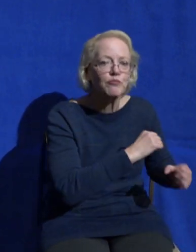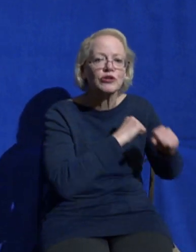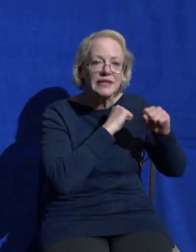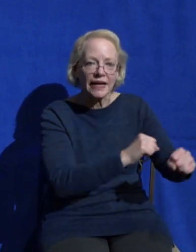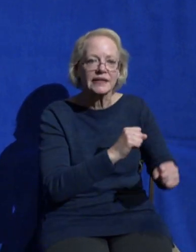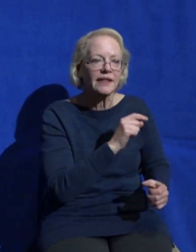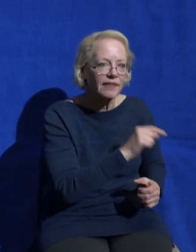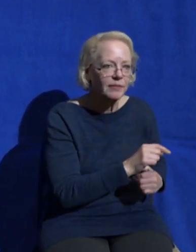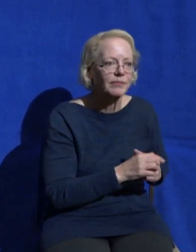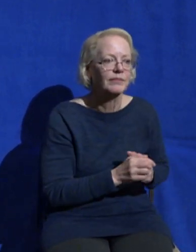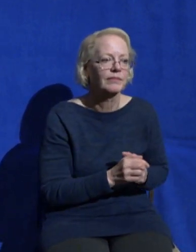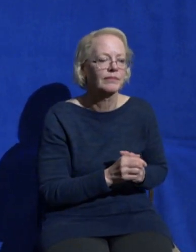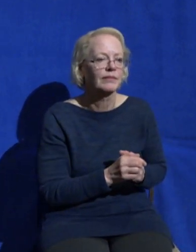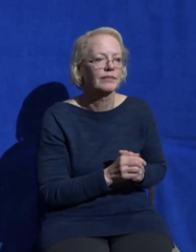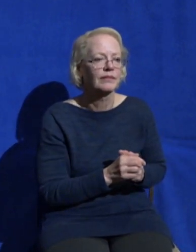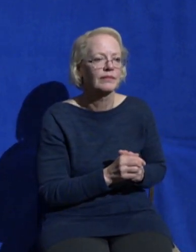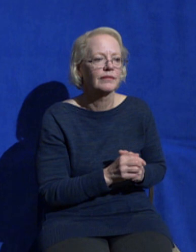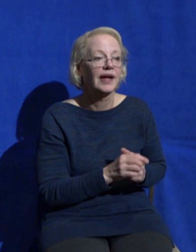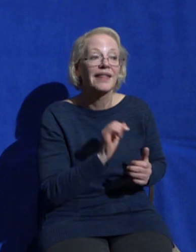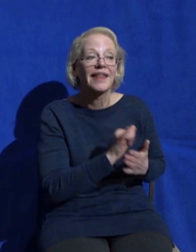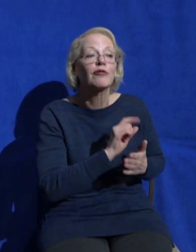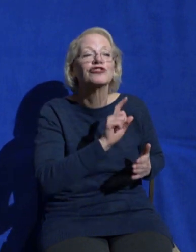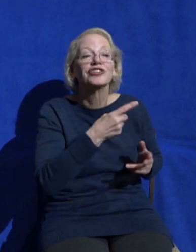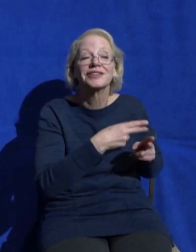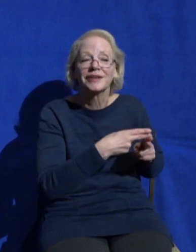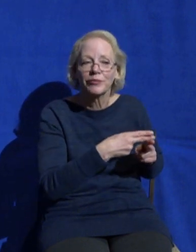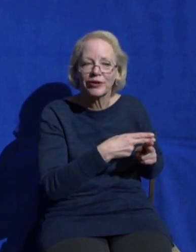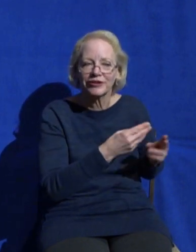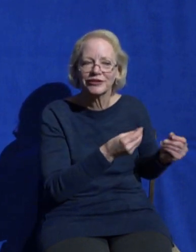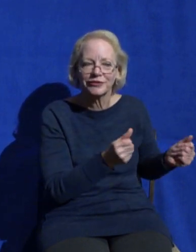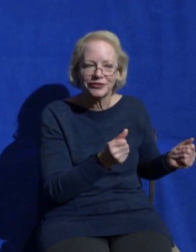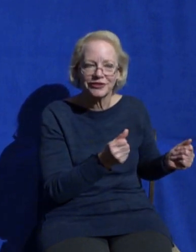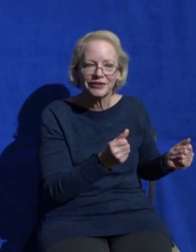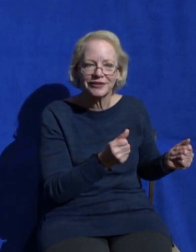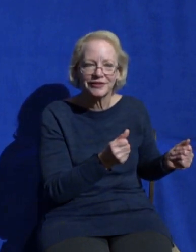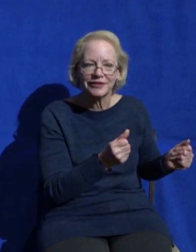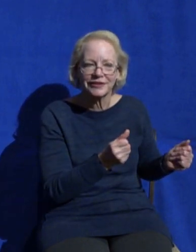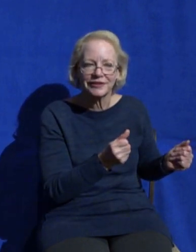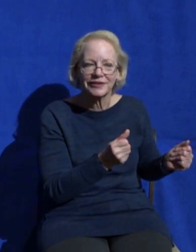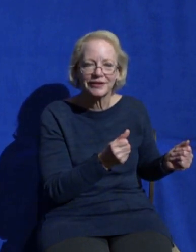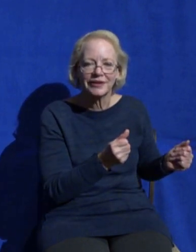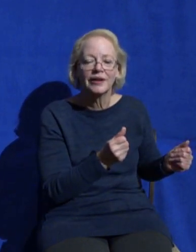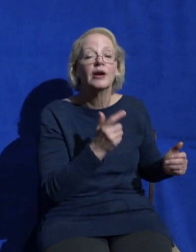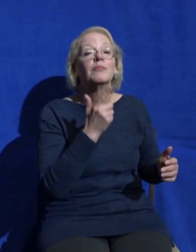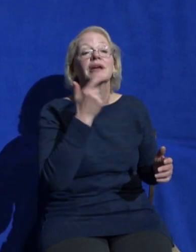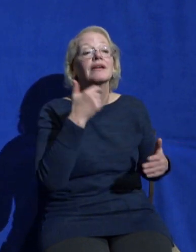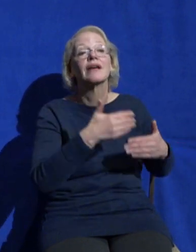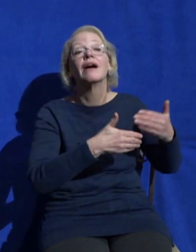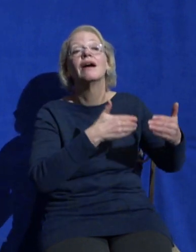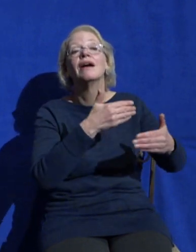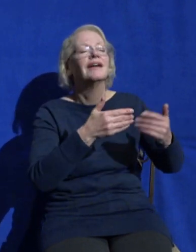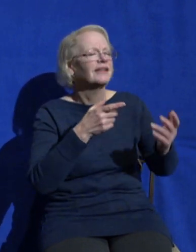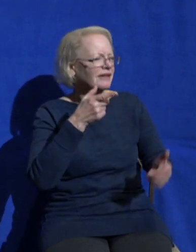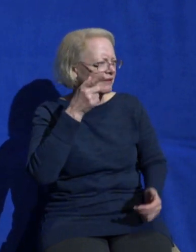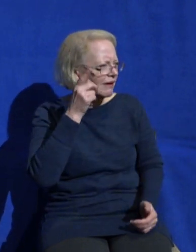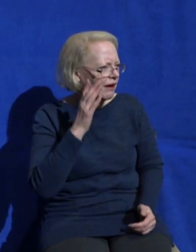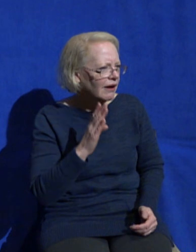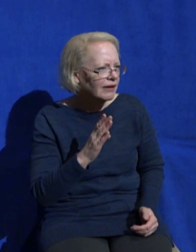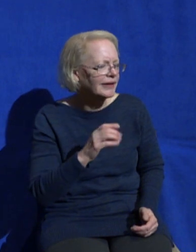but that was just a temporary solution because ultimately God does not dwell in imperfect